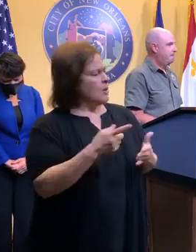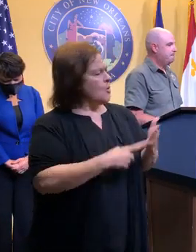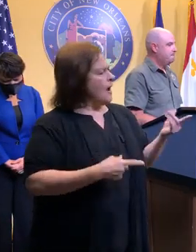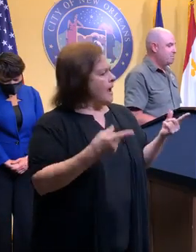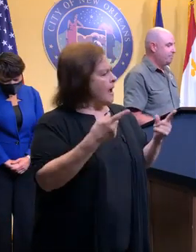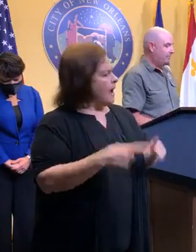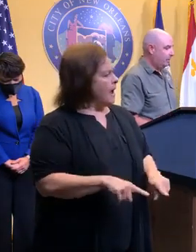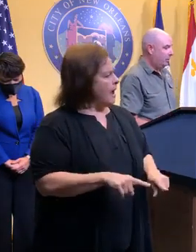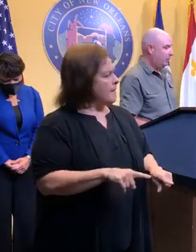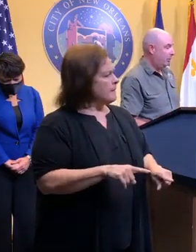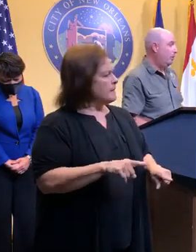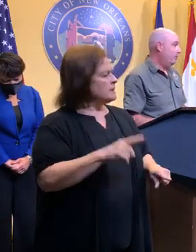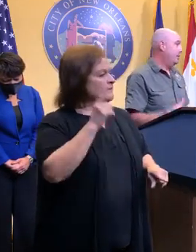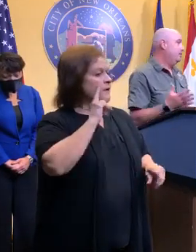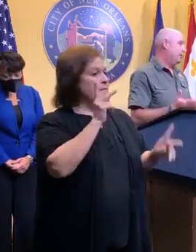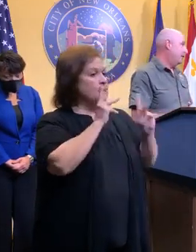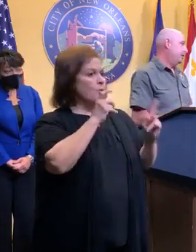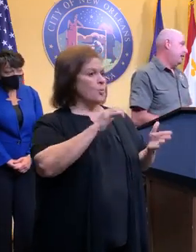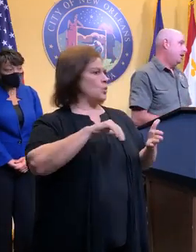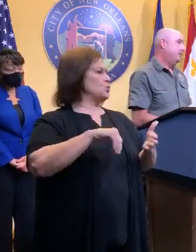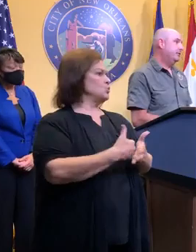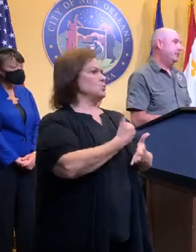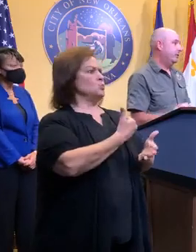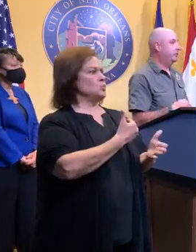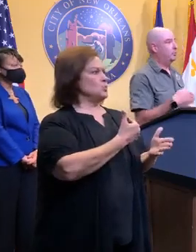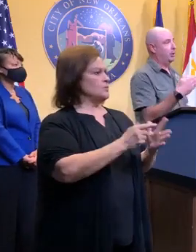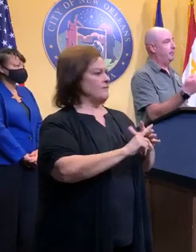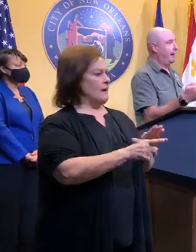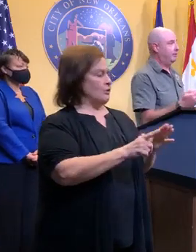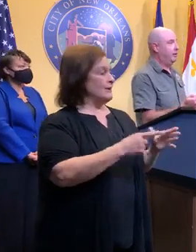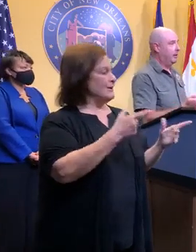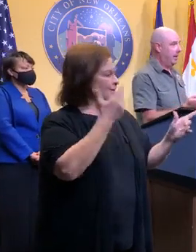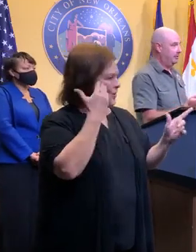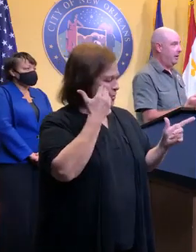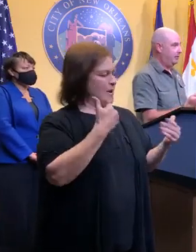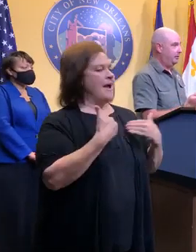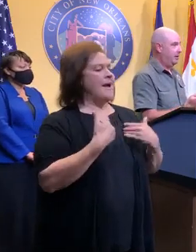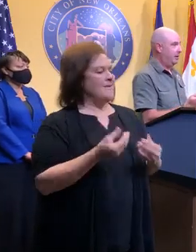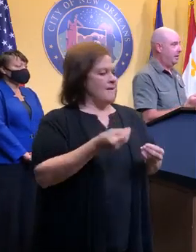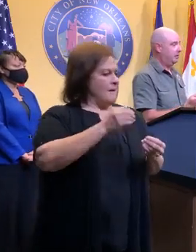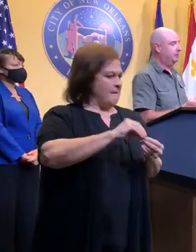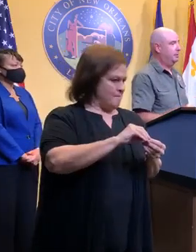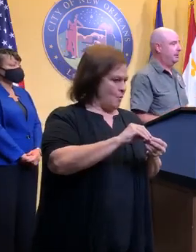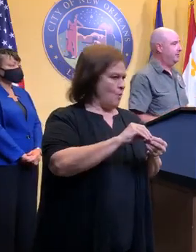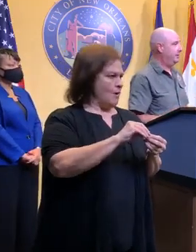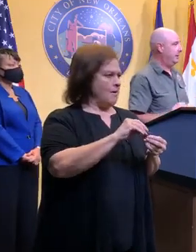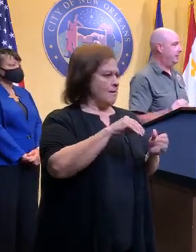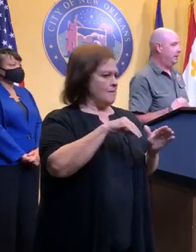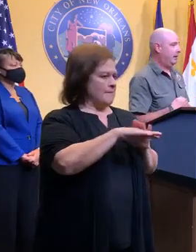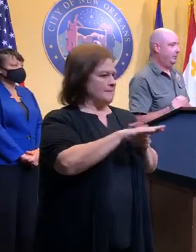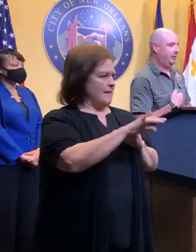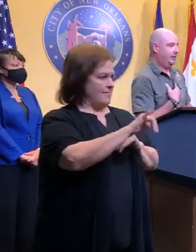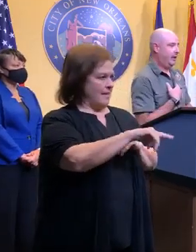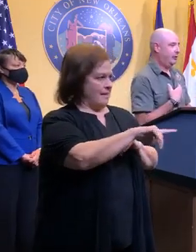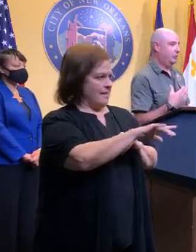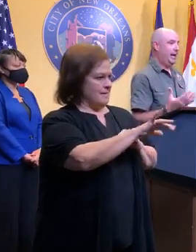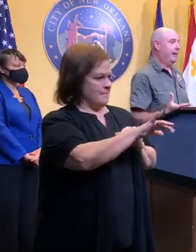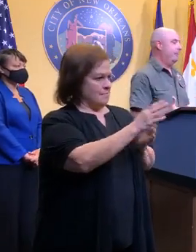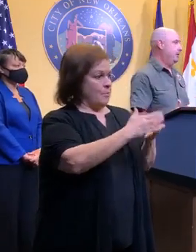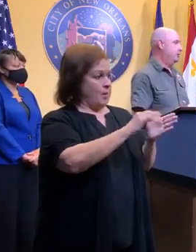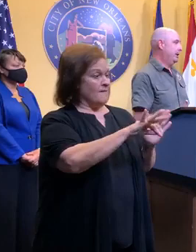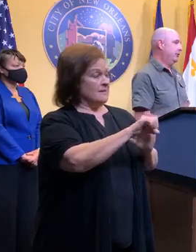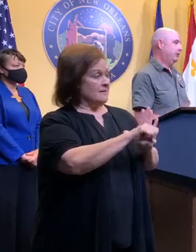what happens to new evacuees or? Well, we've been discussing that obviously there is some more capacity on that side of the state now. But as,